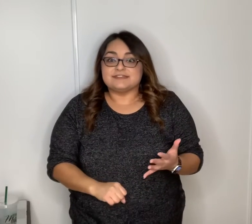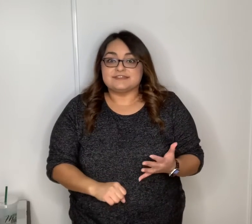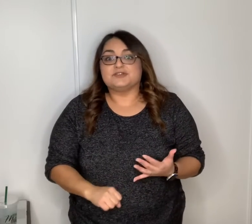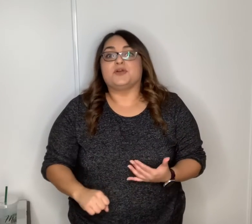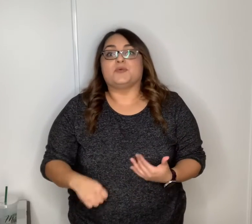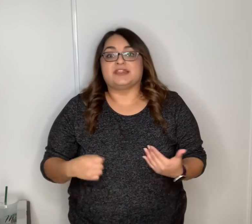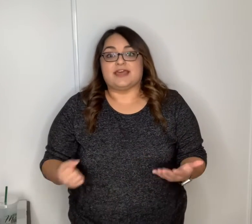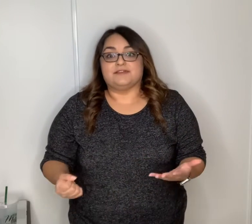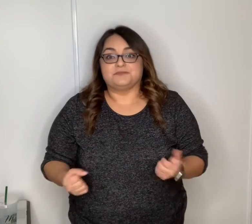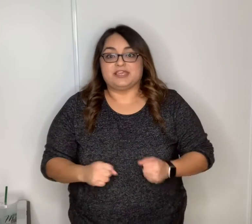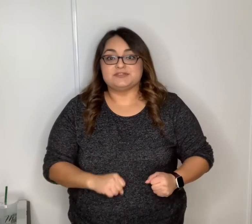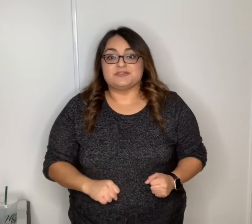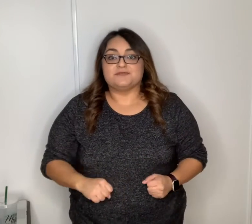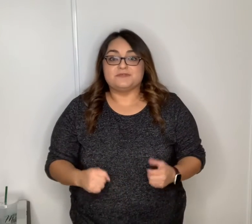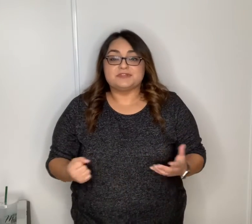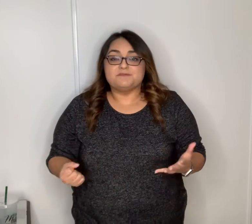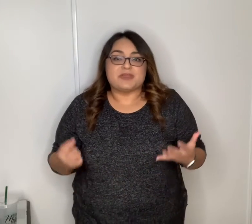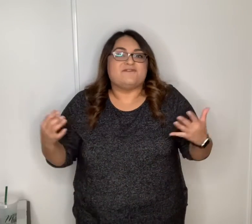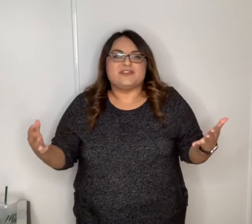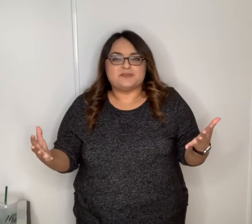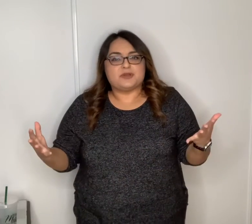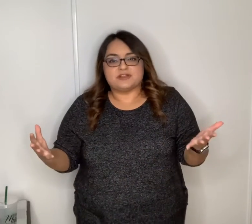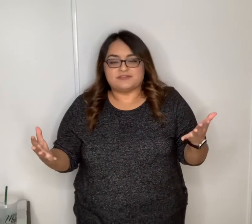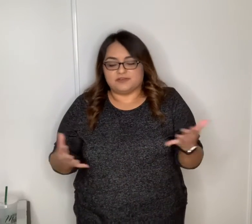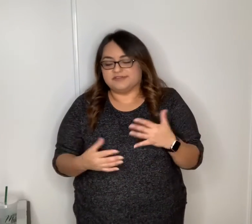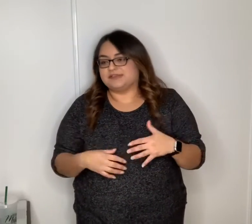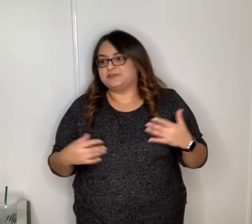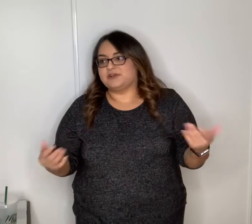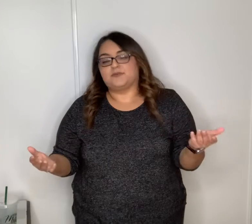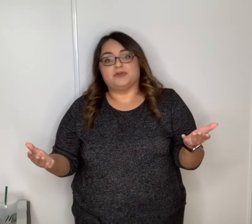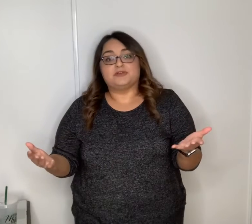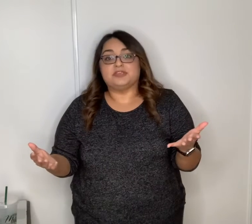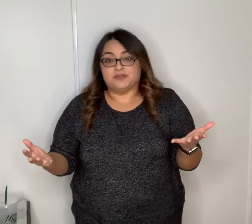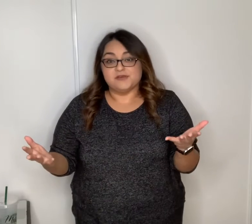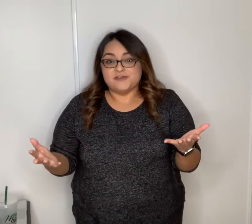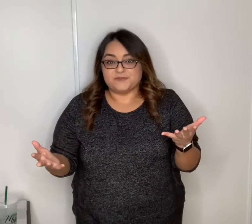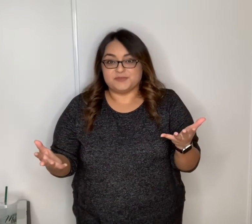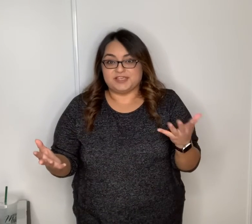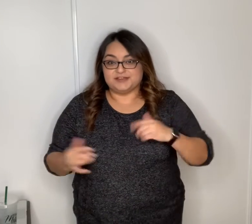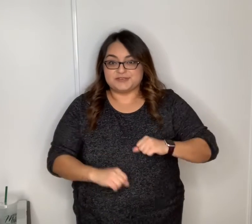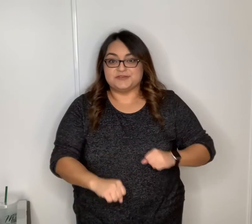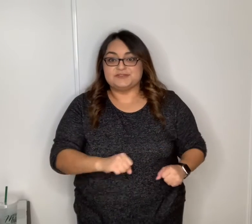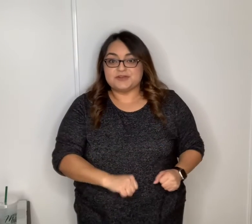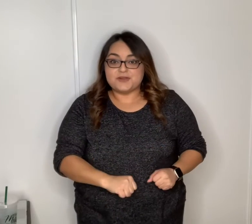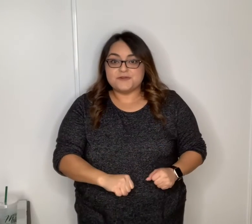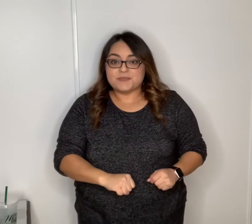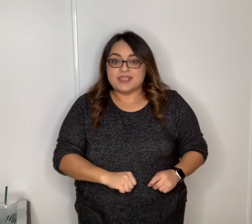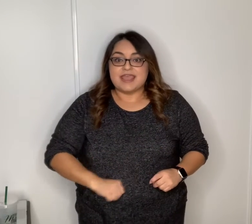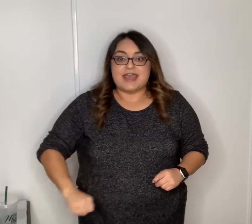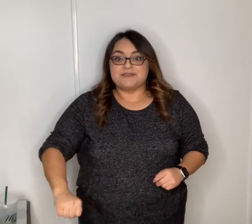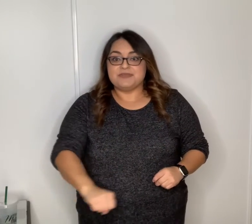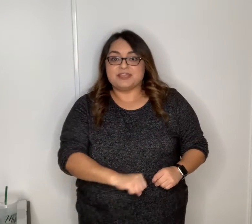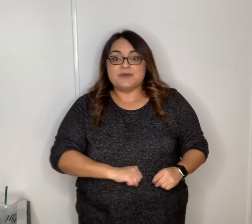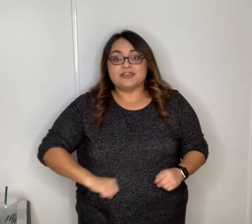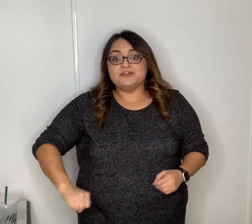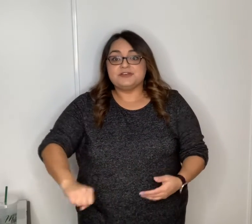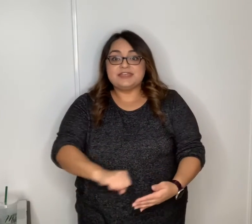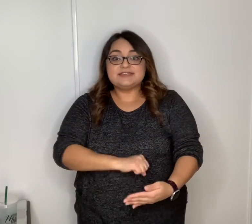to go with that okay so the my favorite part of this song is that we're talking about cookie dough from the beginning so it goes doe i make my cookies